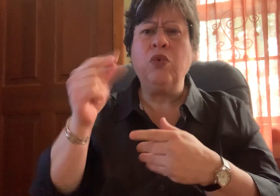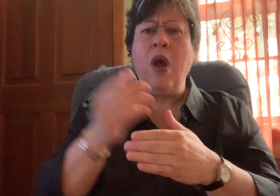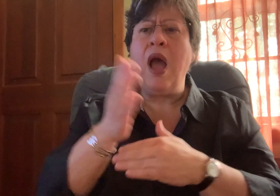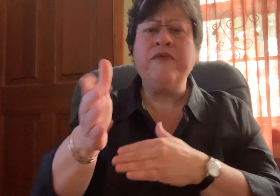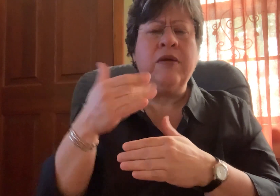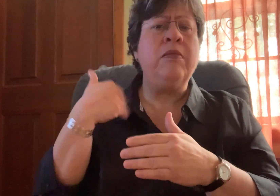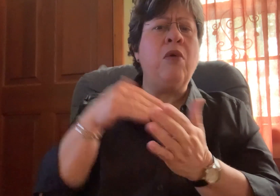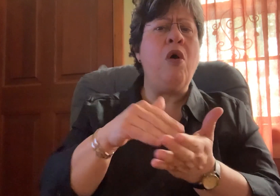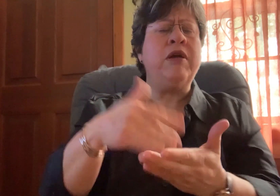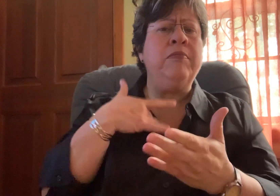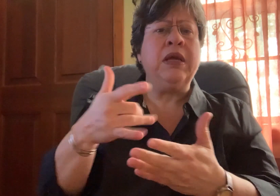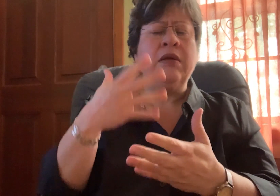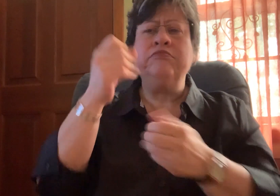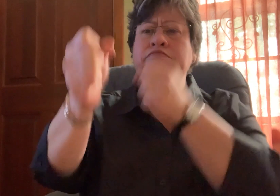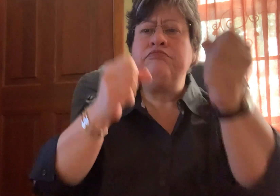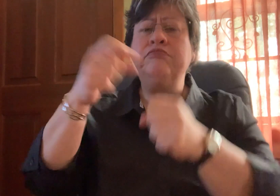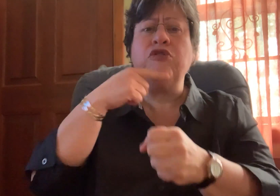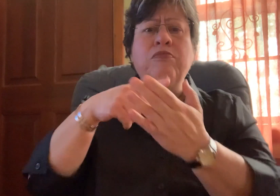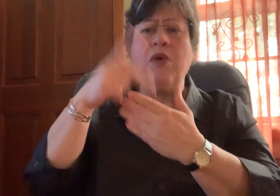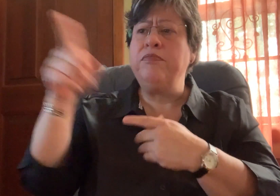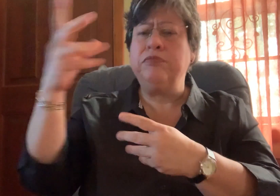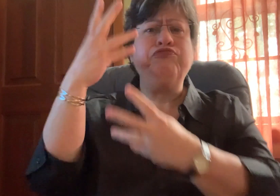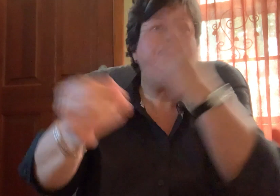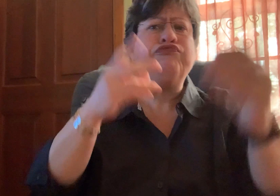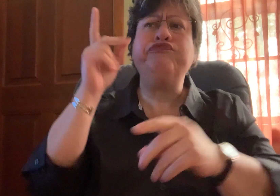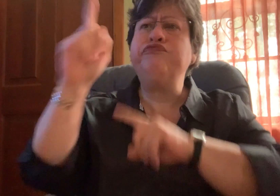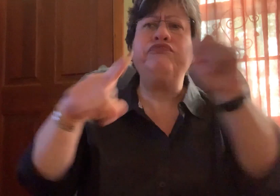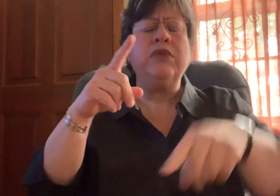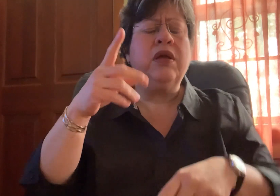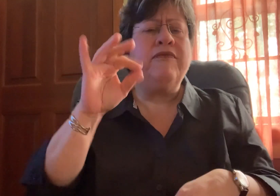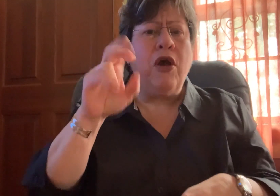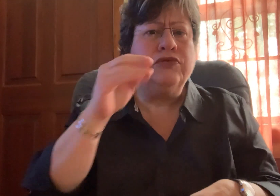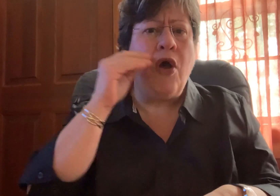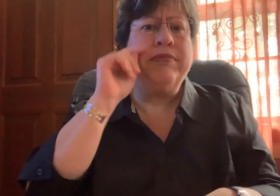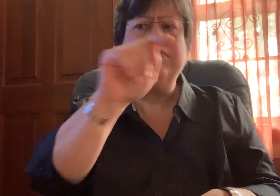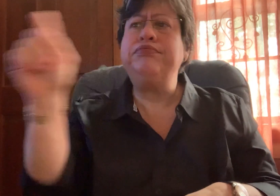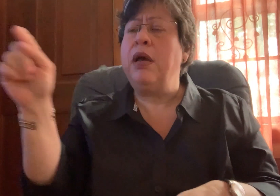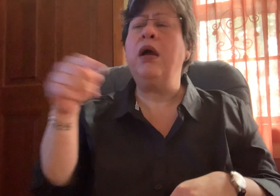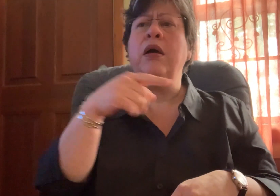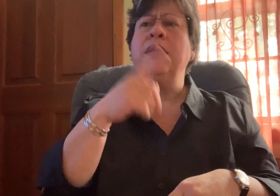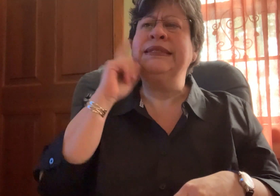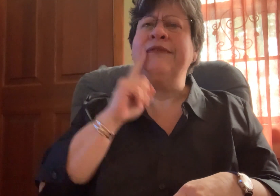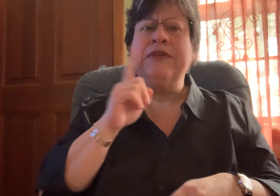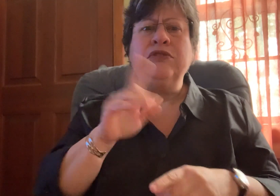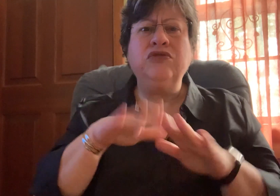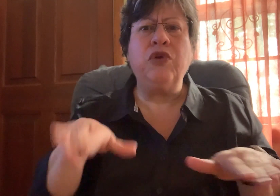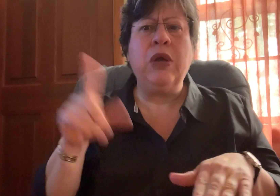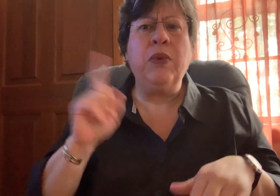these youth were placed in programs that were inaccessible to them or in foster homes. We knew our deaf